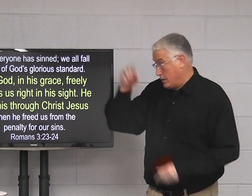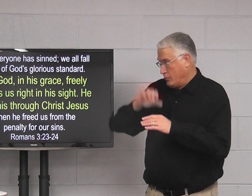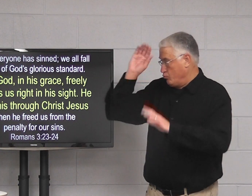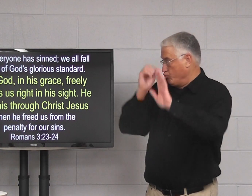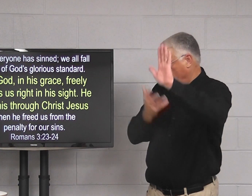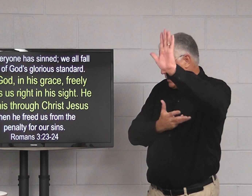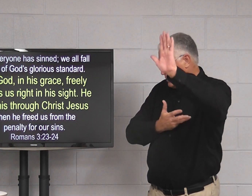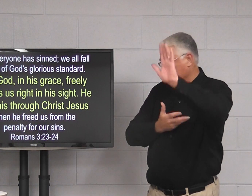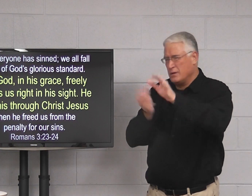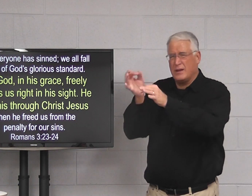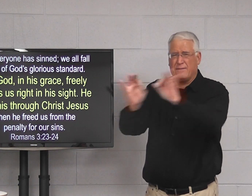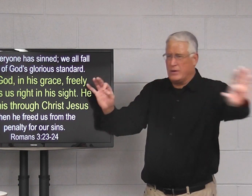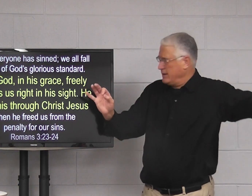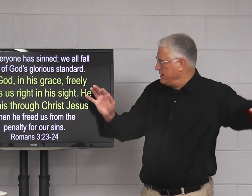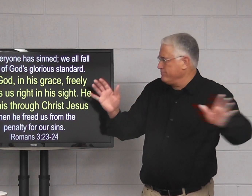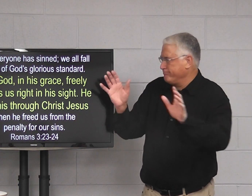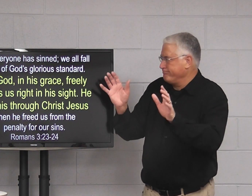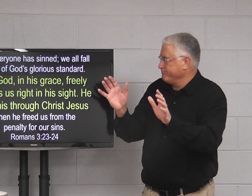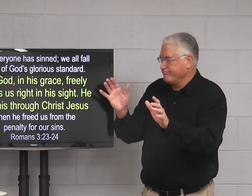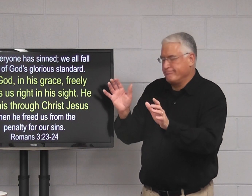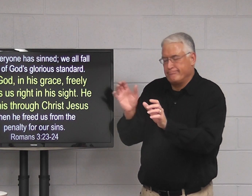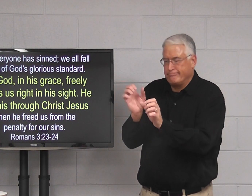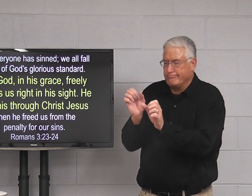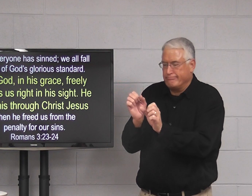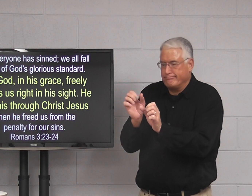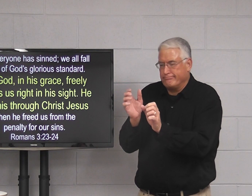Yet, God in his grace freely